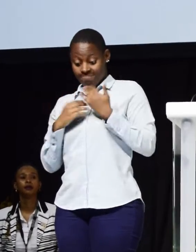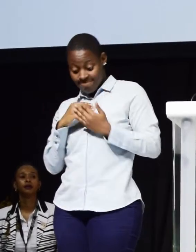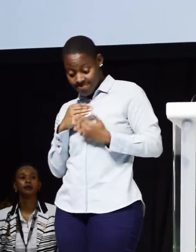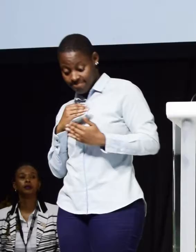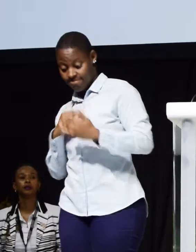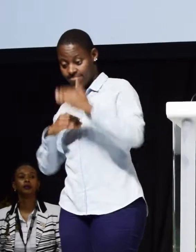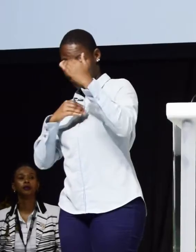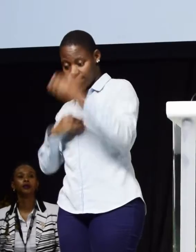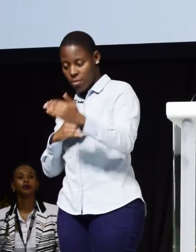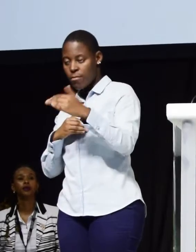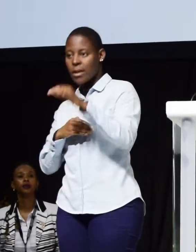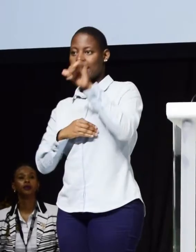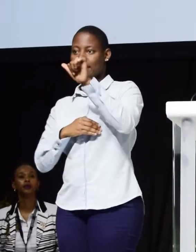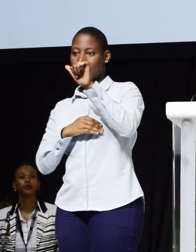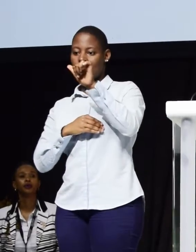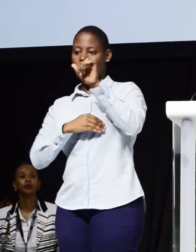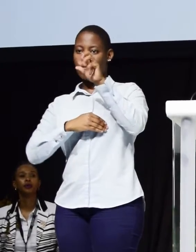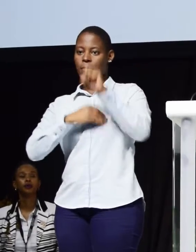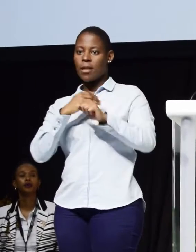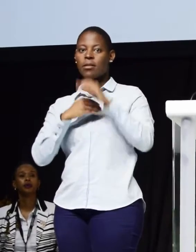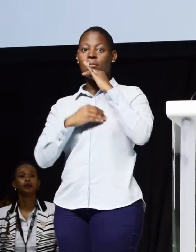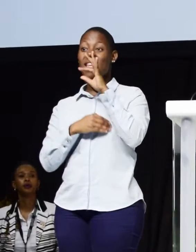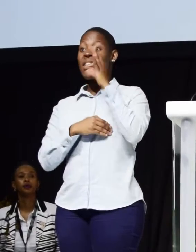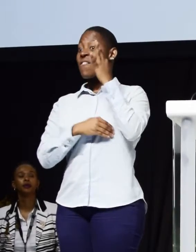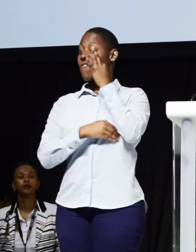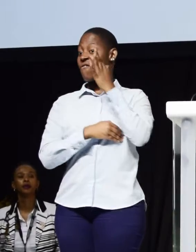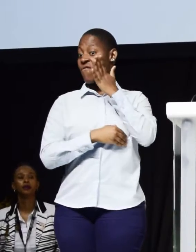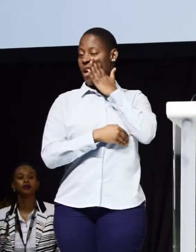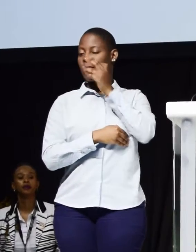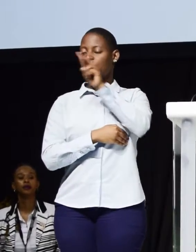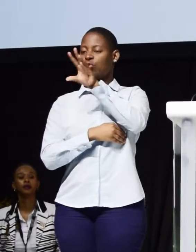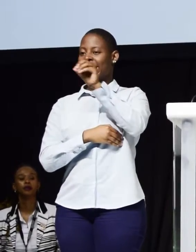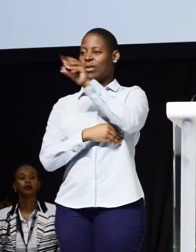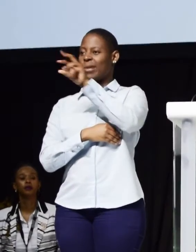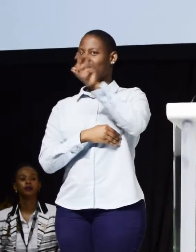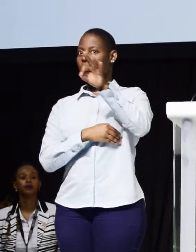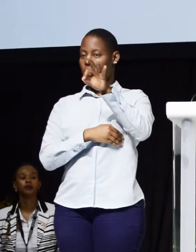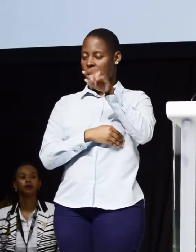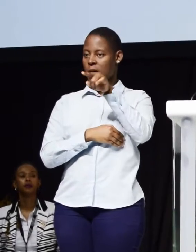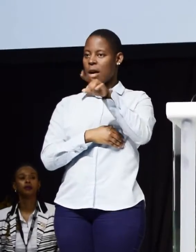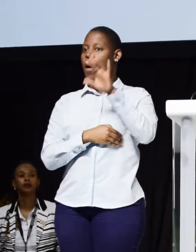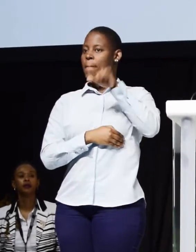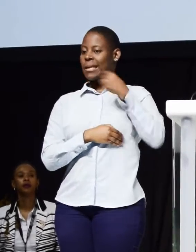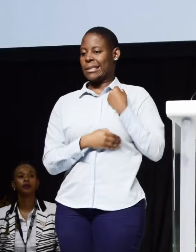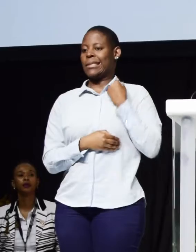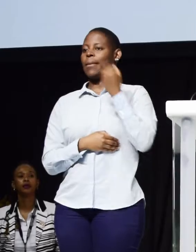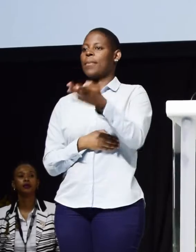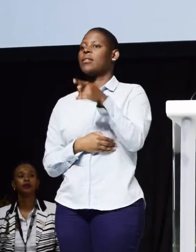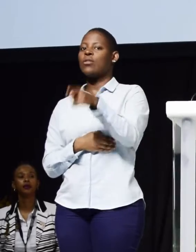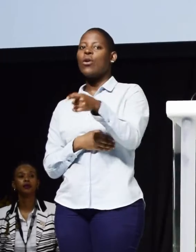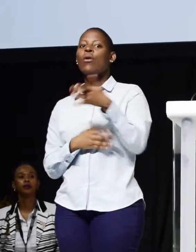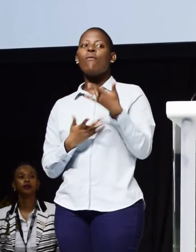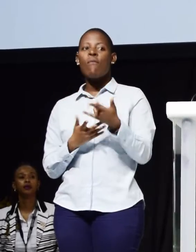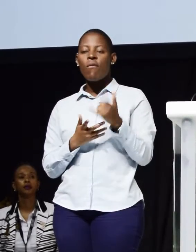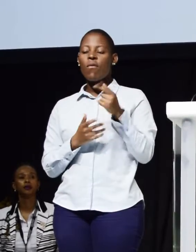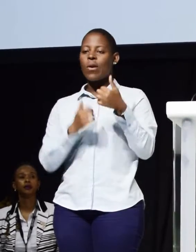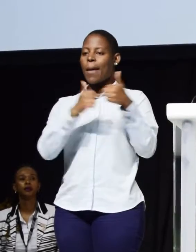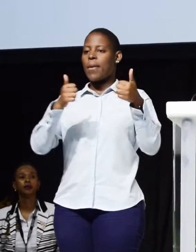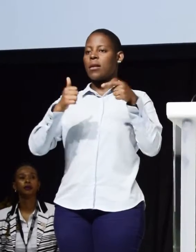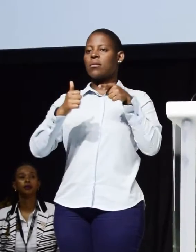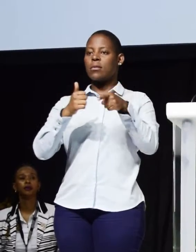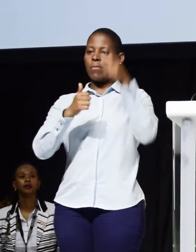we're aiming to have finalised that by February 2023 and be able to submit that to Cabinet for approval.